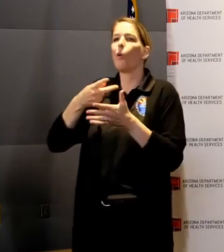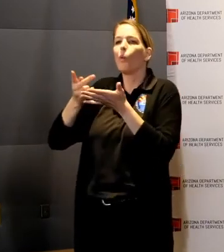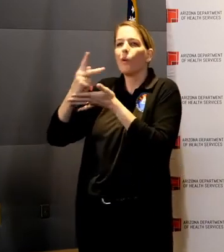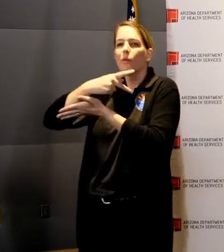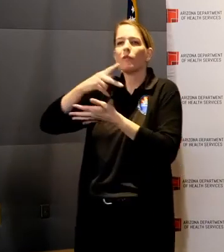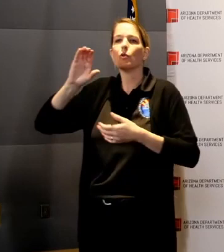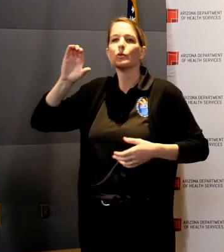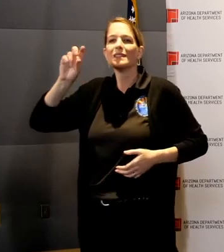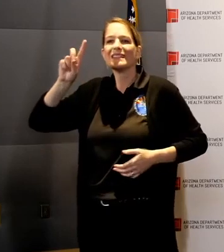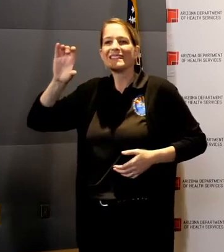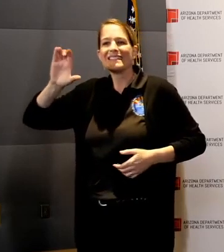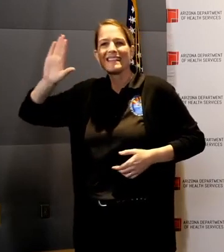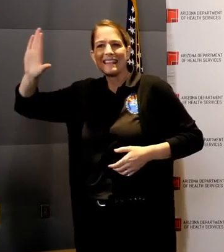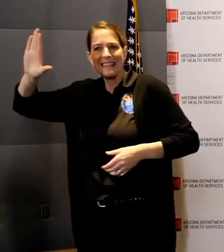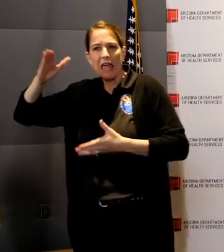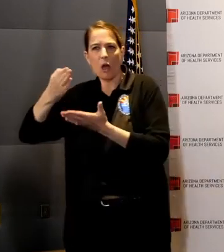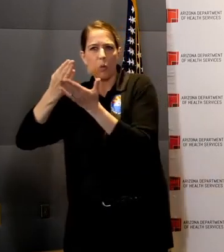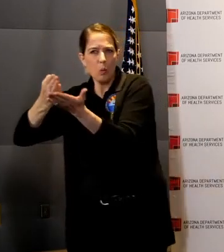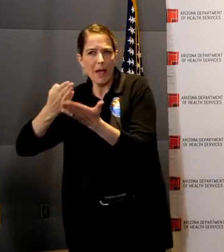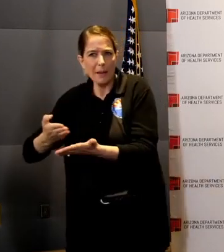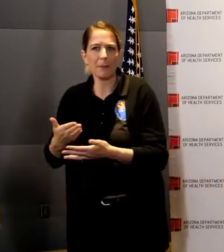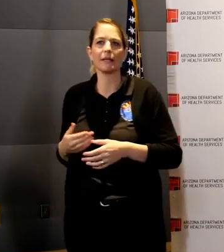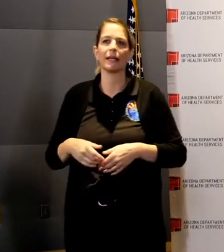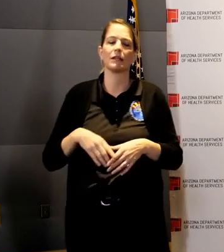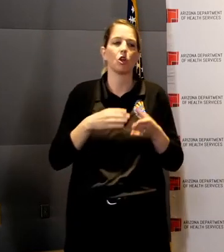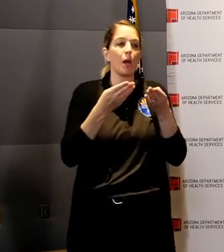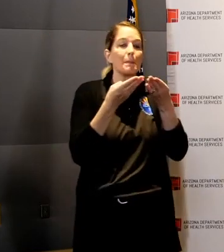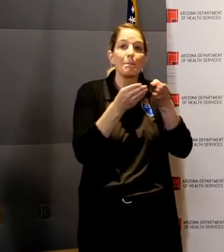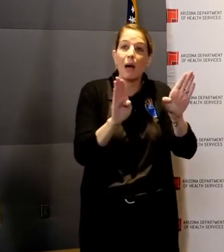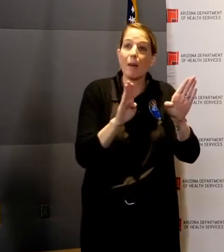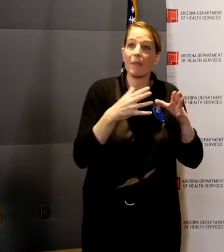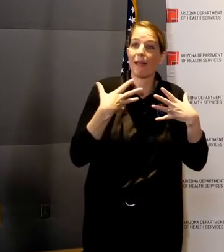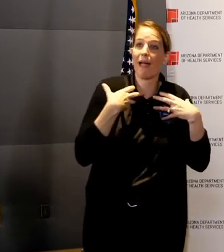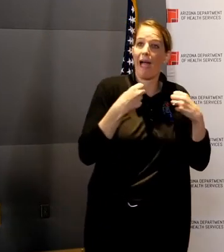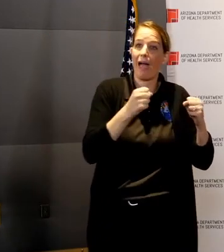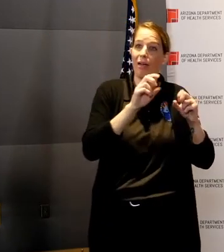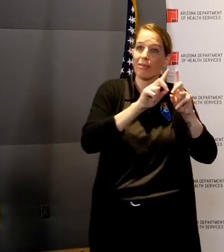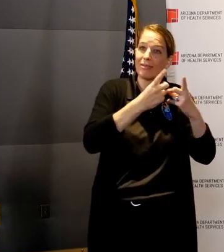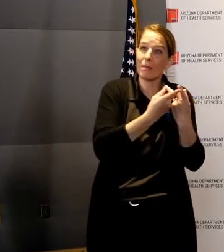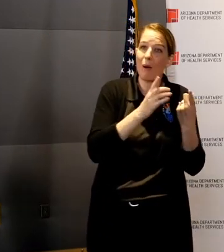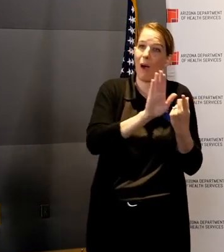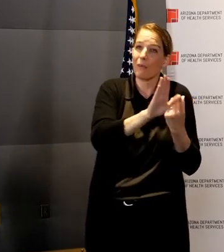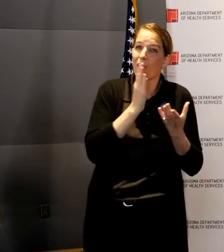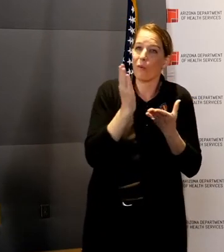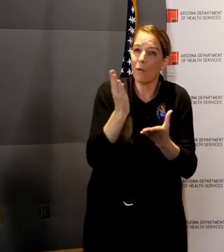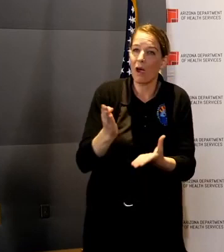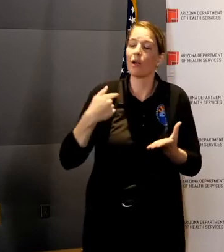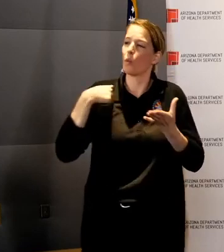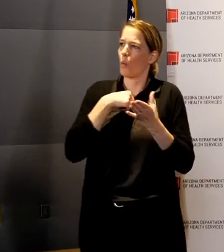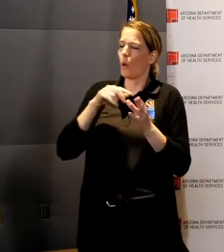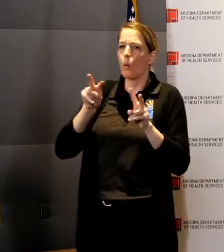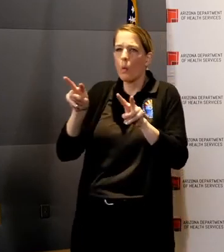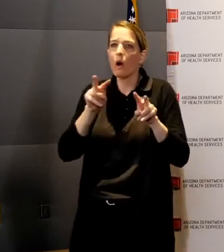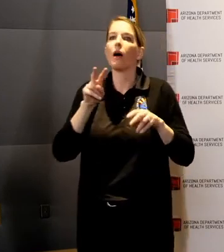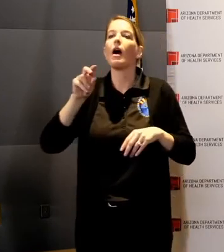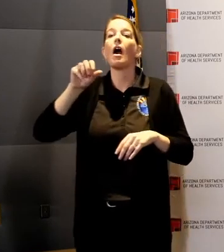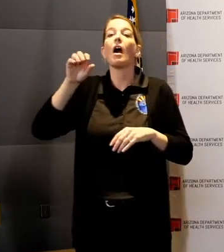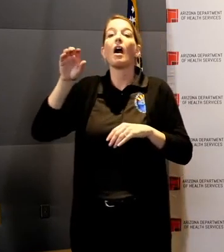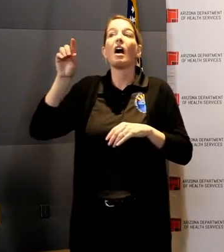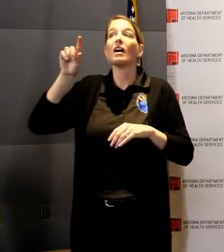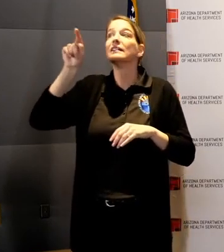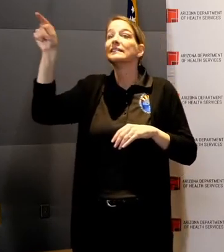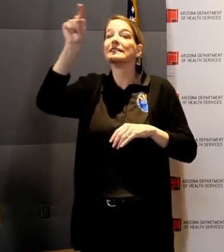we are watching what's happening around the country. Some other states are in a much different